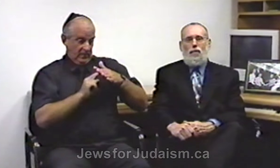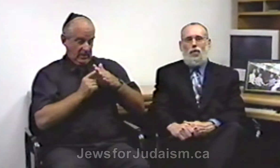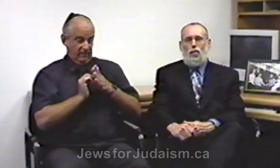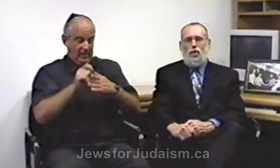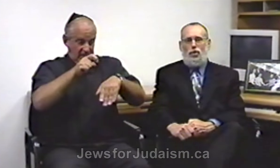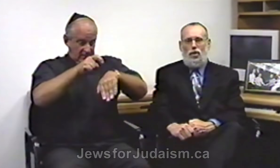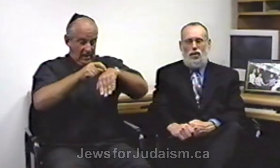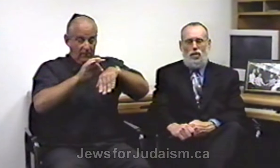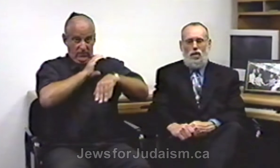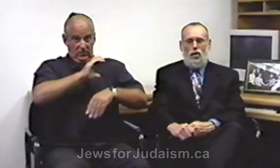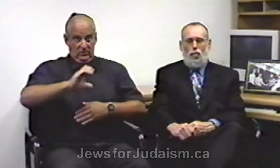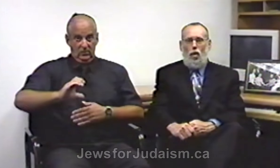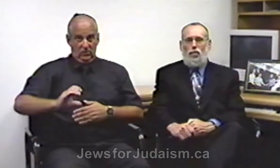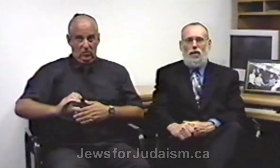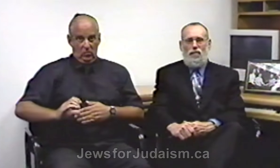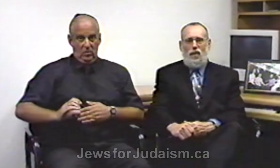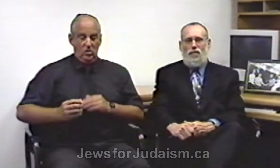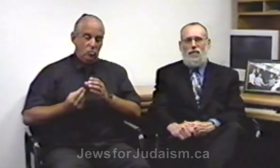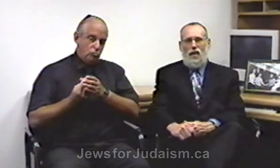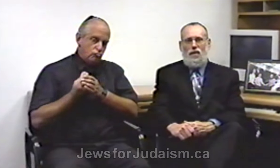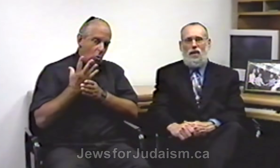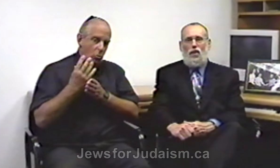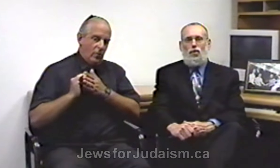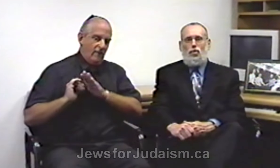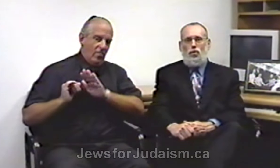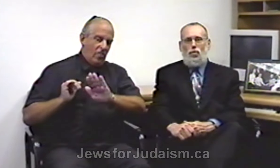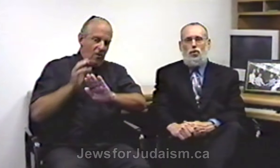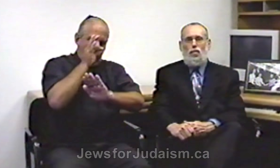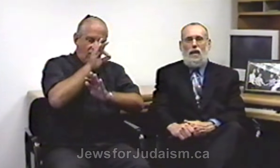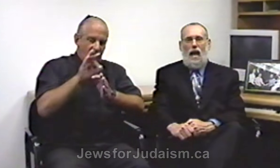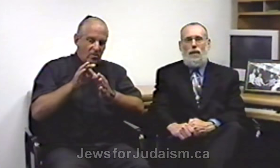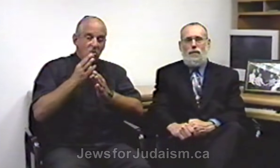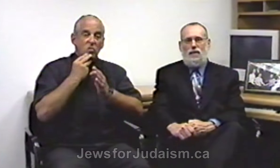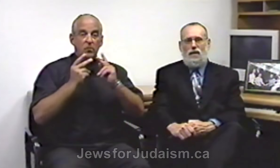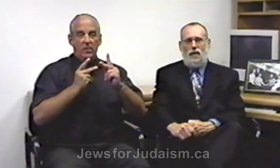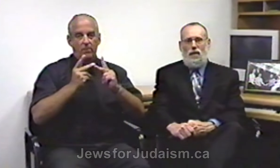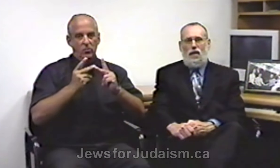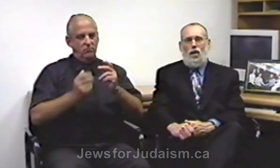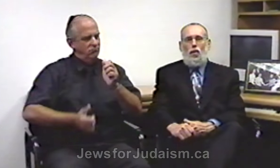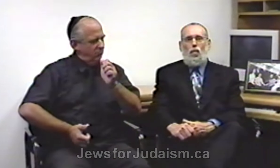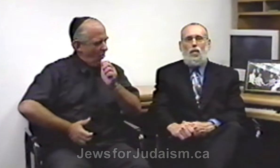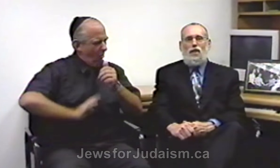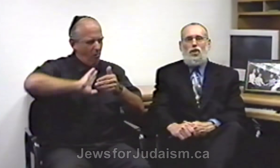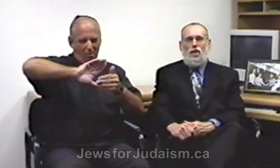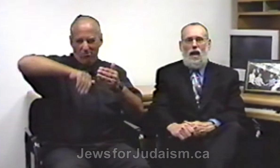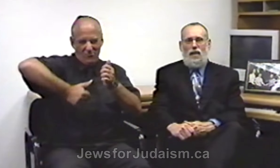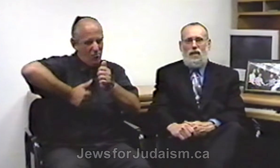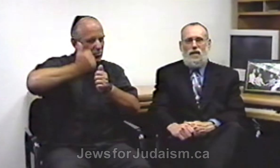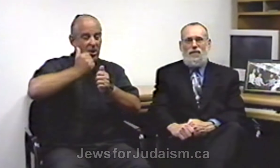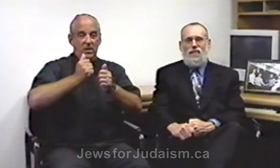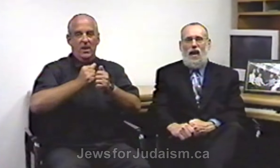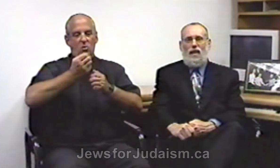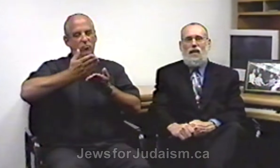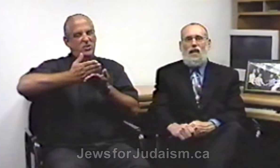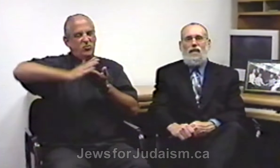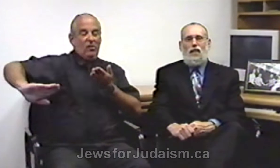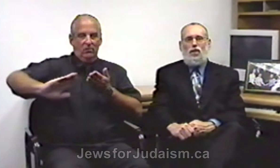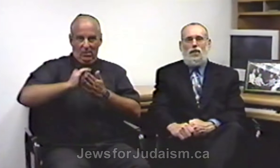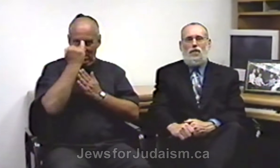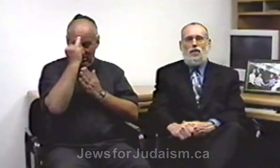of the Christian growth of their faith Jews unanimously rejected the fact that Jesus